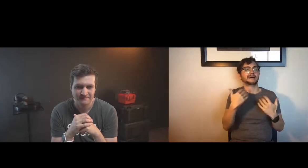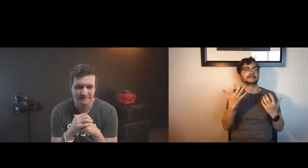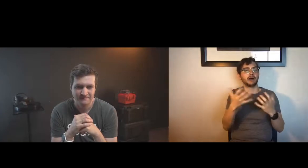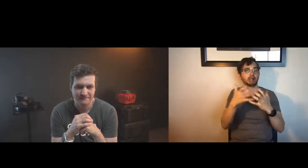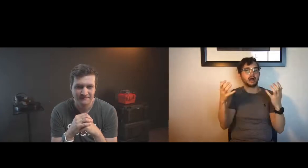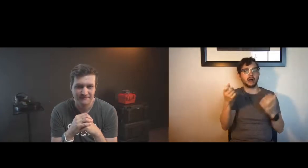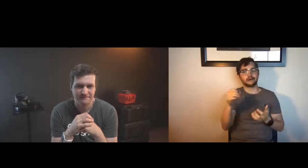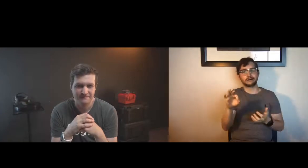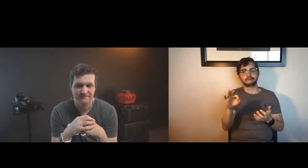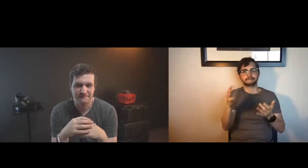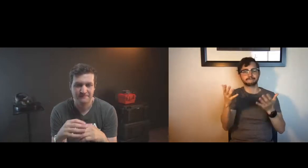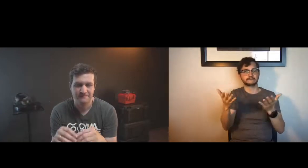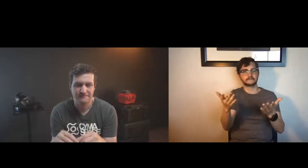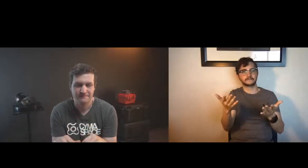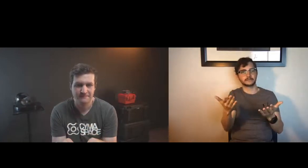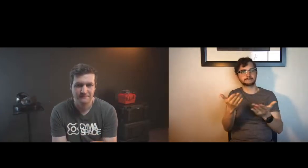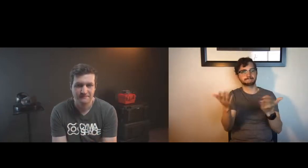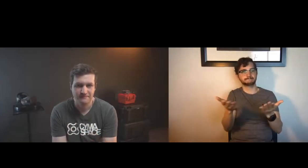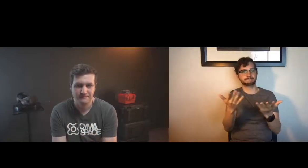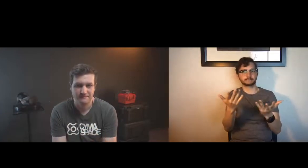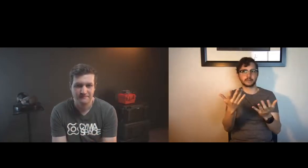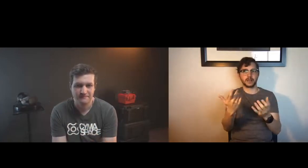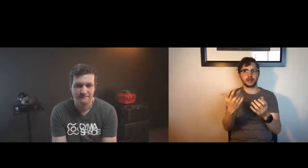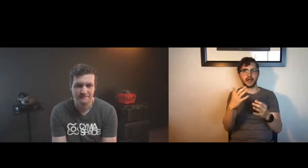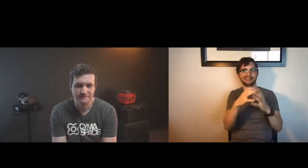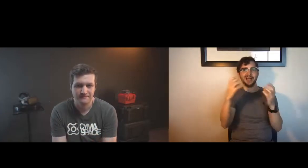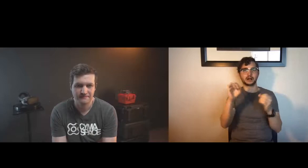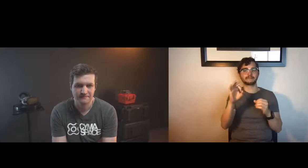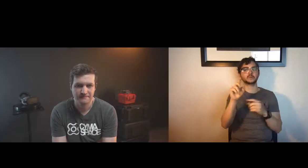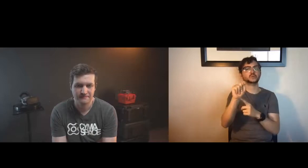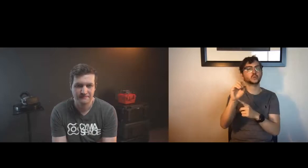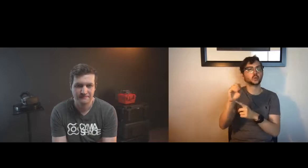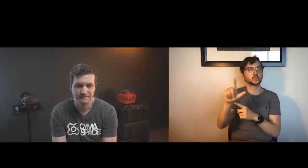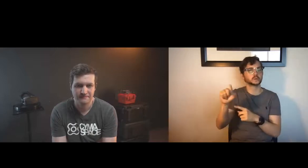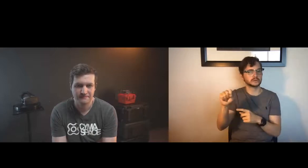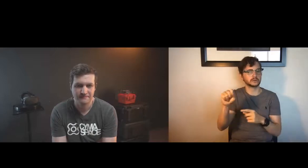so new that we don't have a lot of um